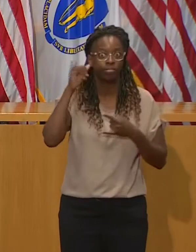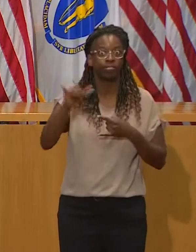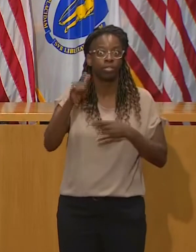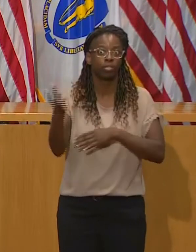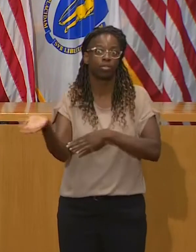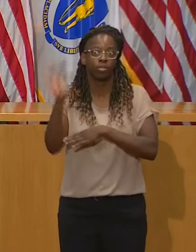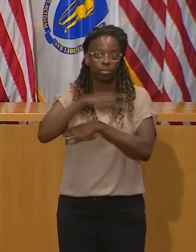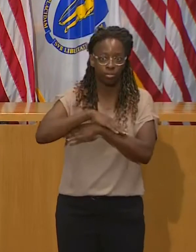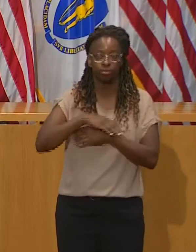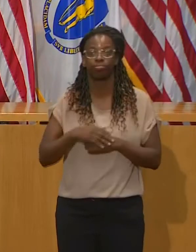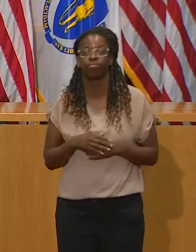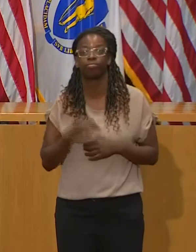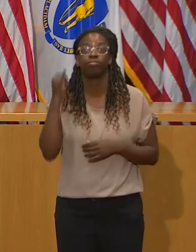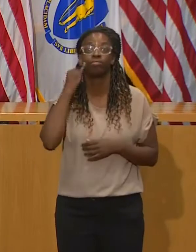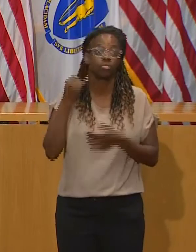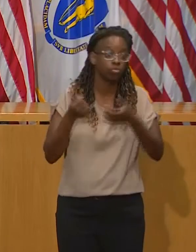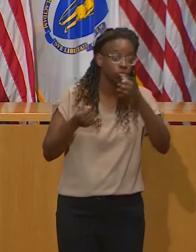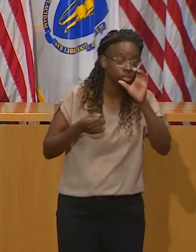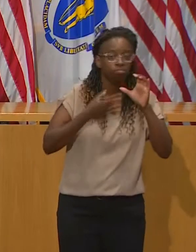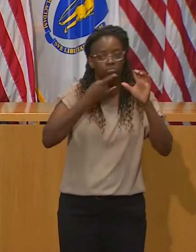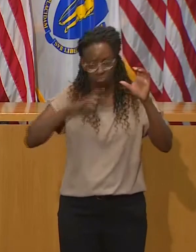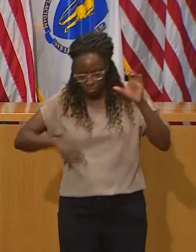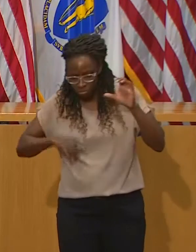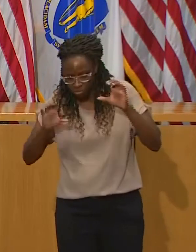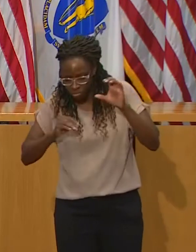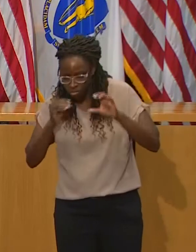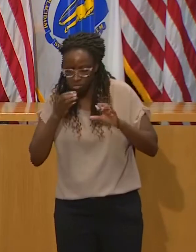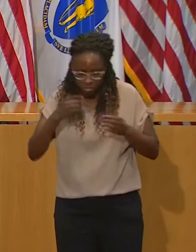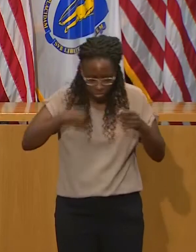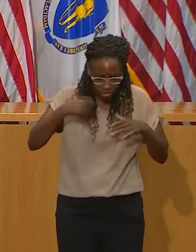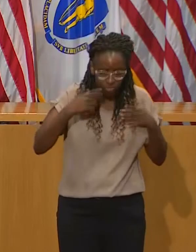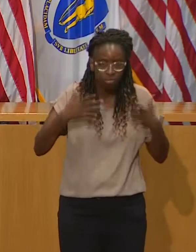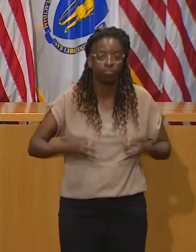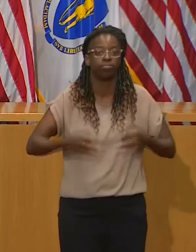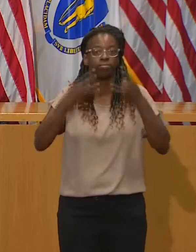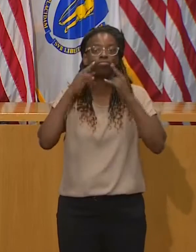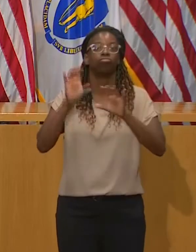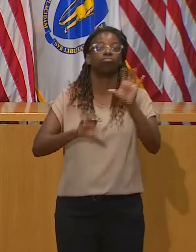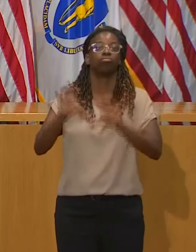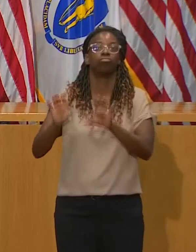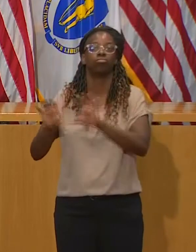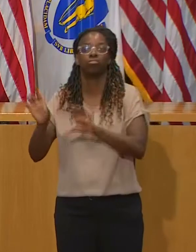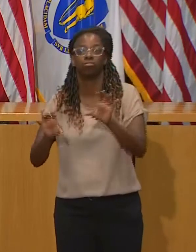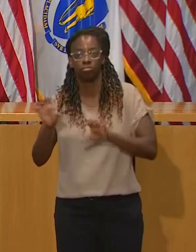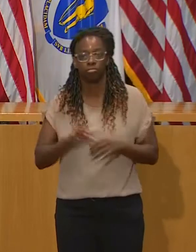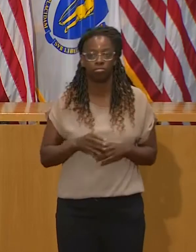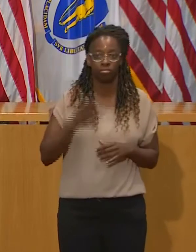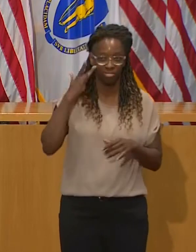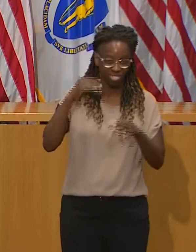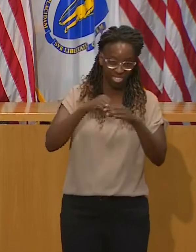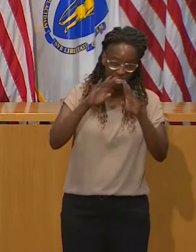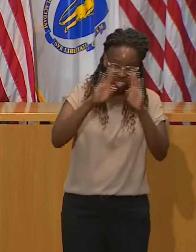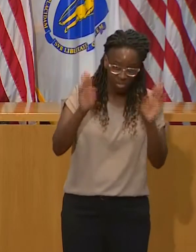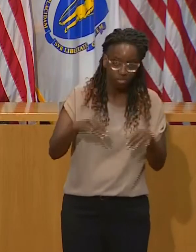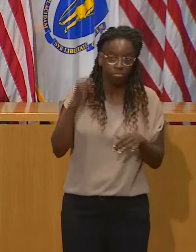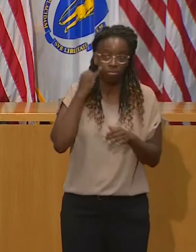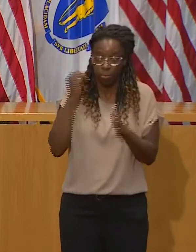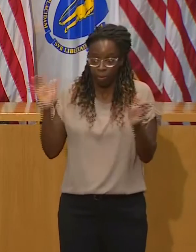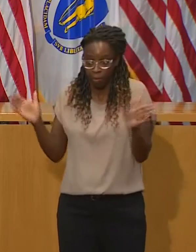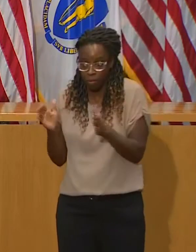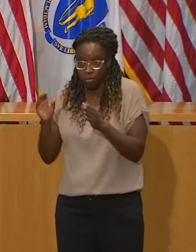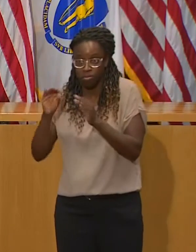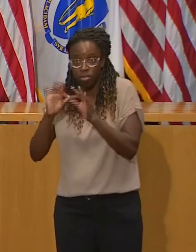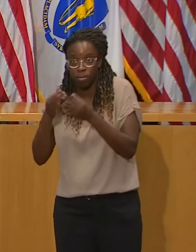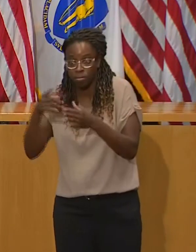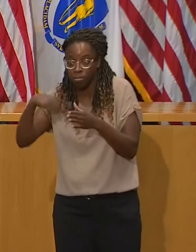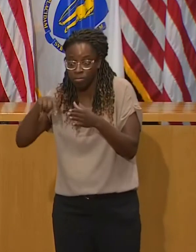your gathering size small. If said that enough, keep your gathering size small and make sure you abide by the Commonwealth's gathering limits. Keep the